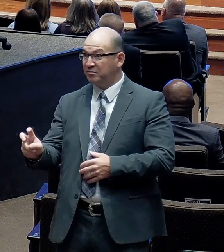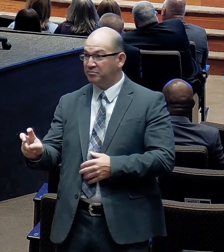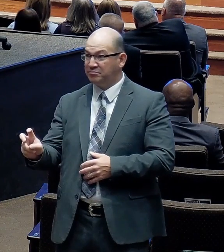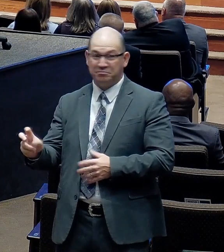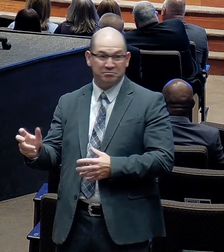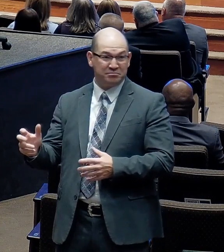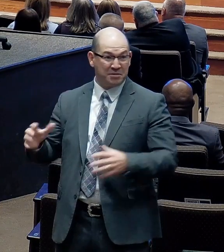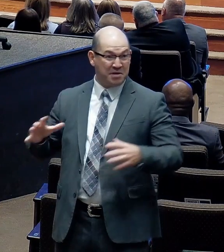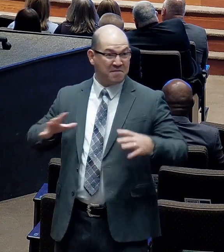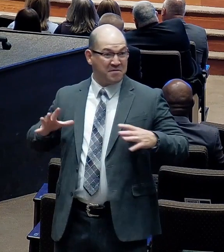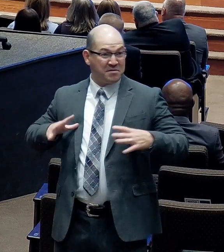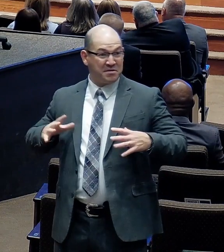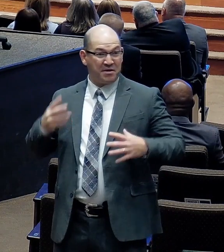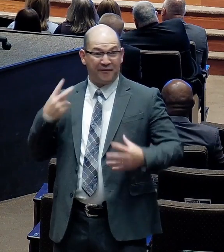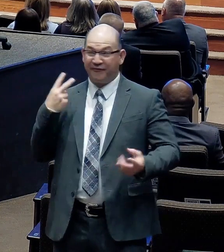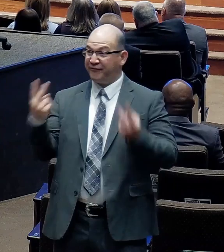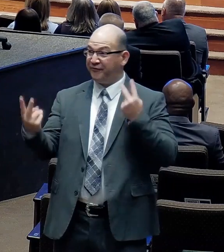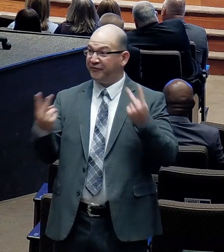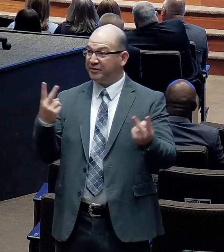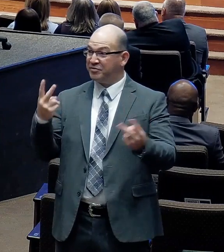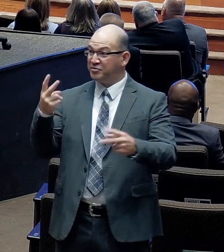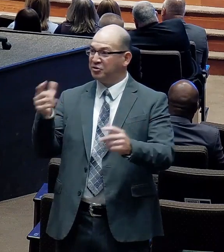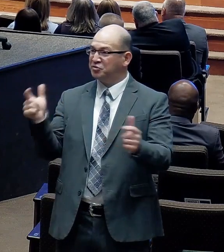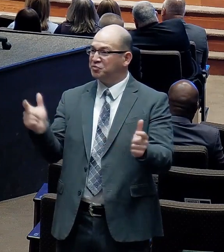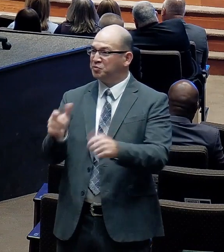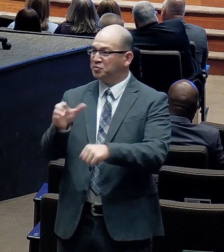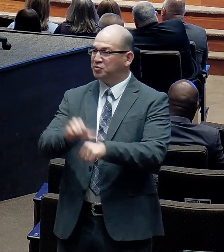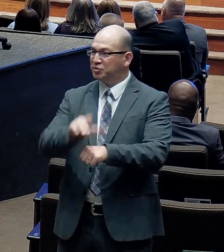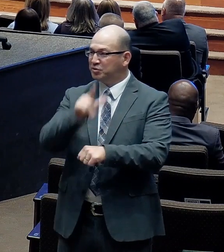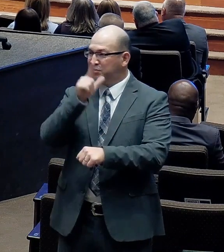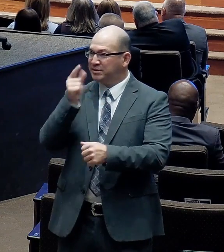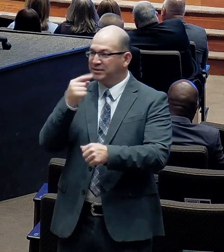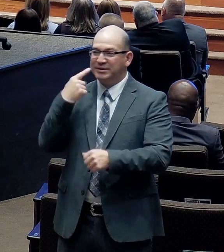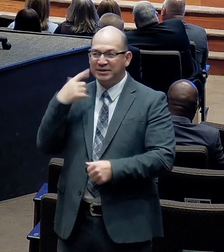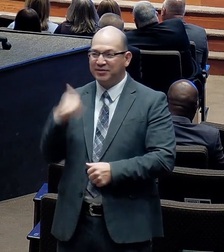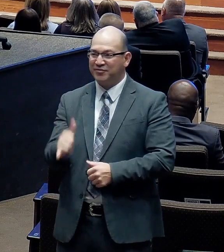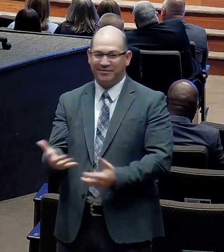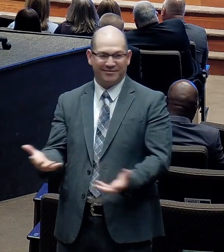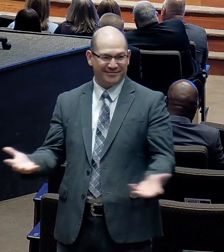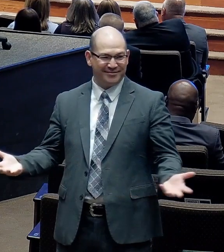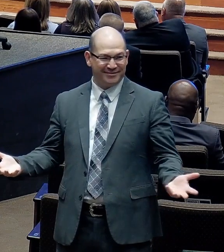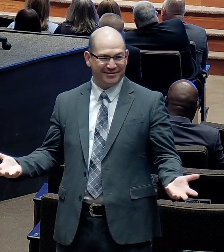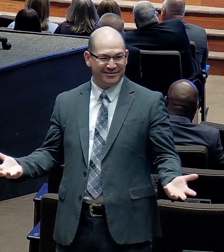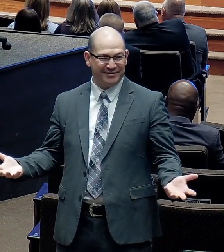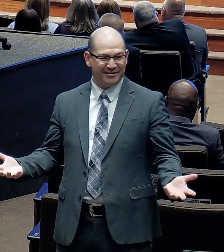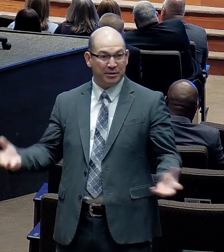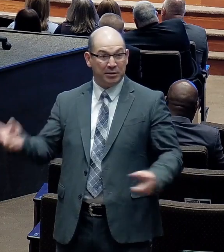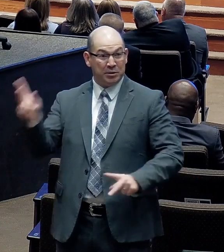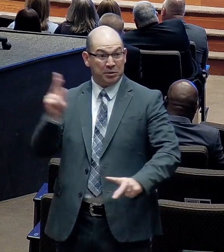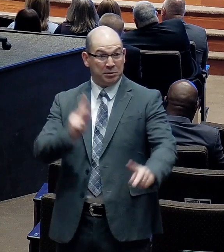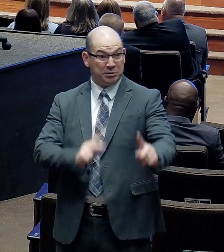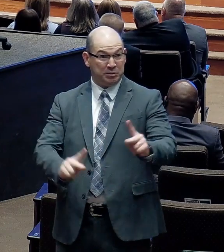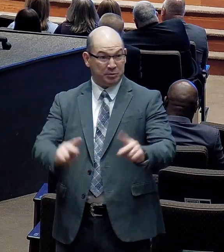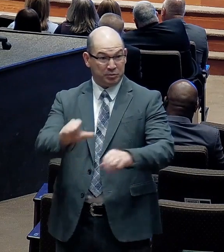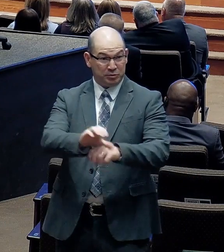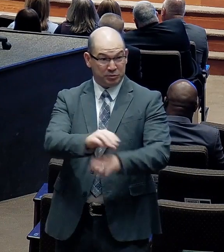small church in Lancaster, California. The people invited the young preacher to speak that morning.